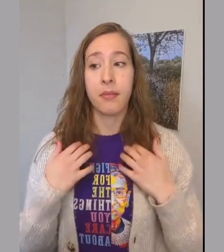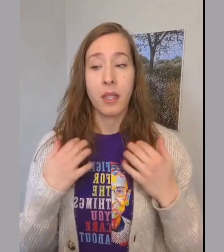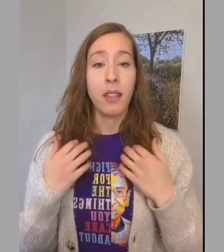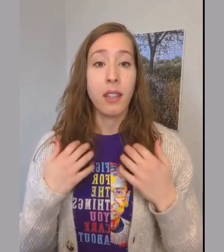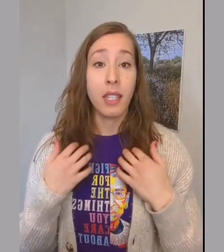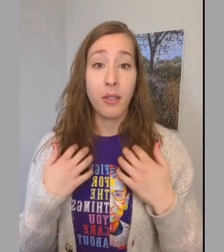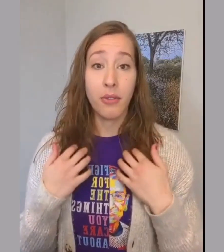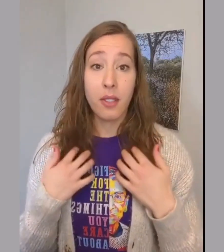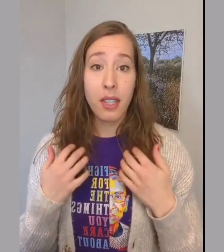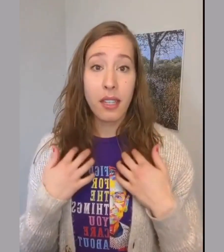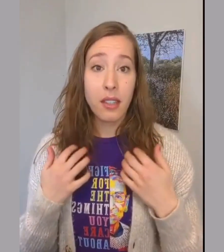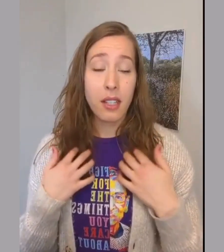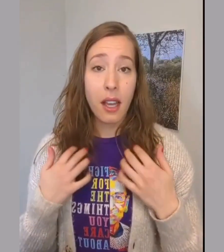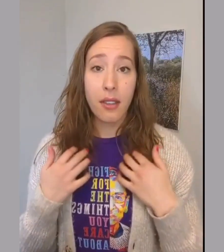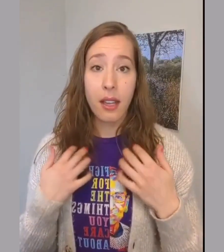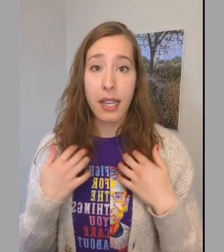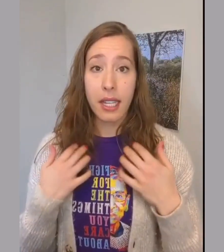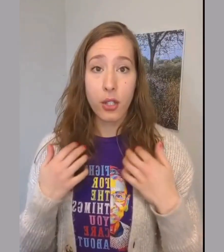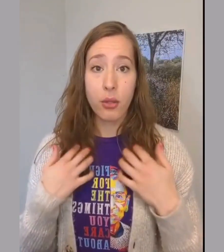It feels like there's nothing I can do.